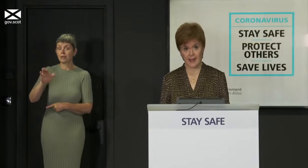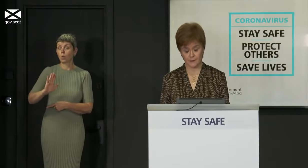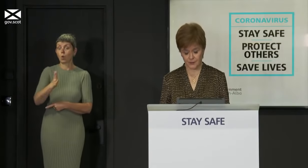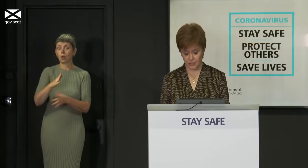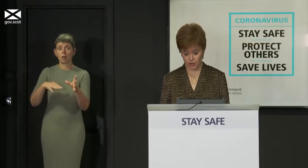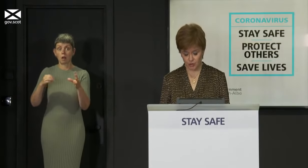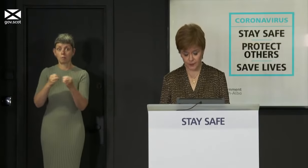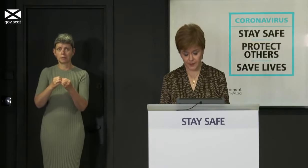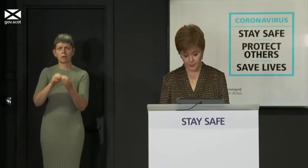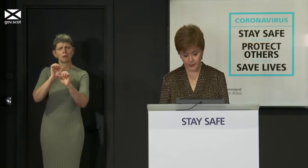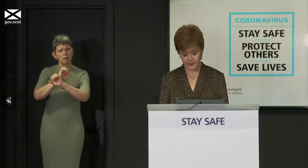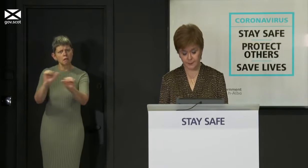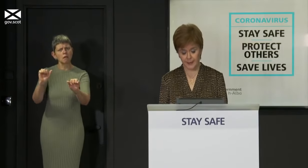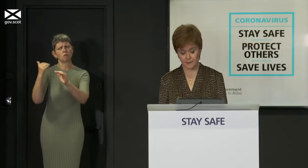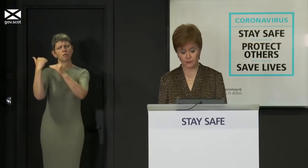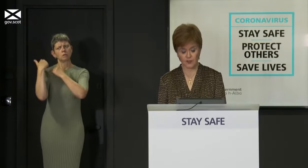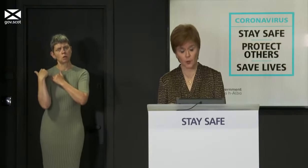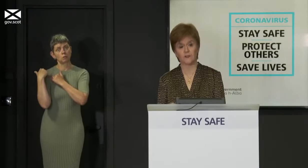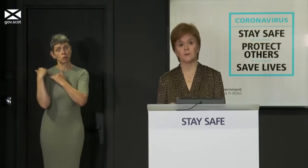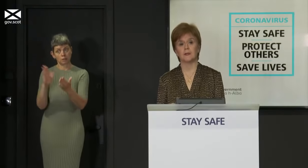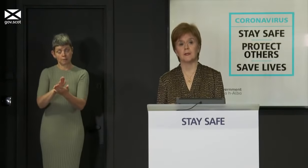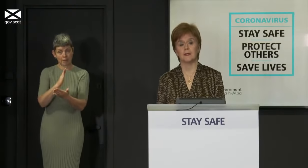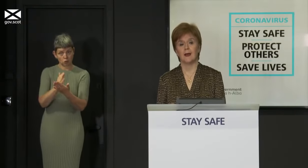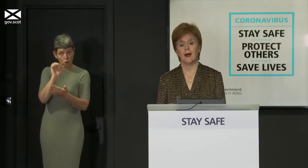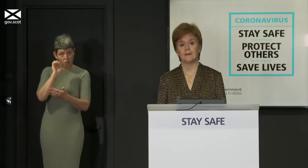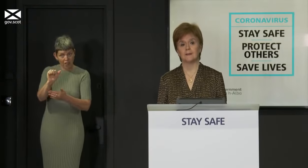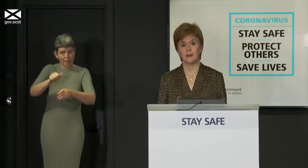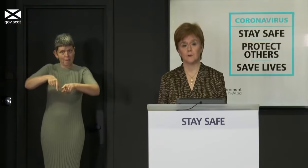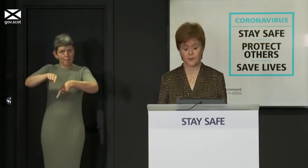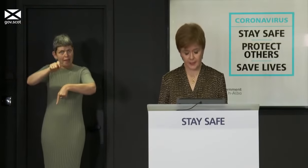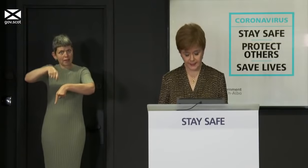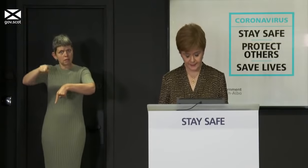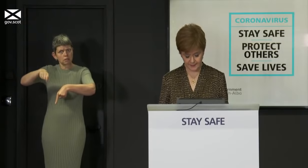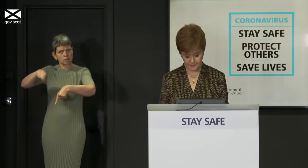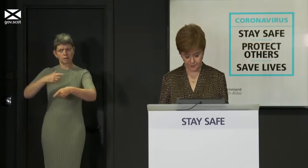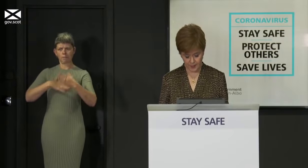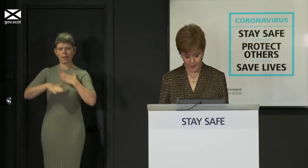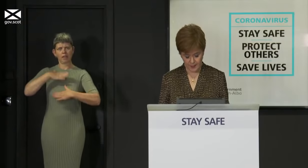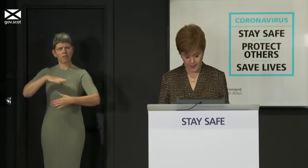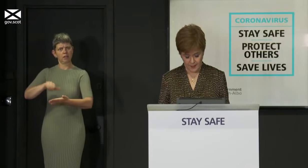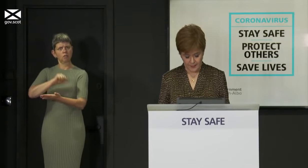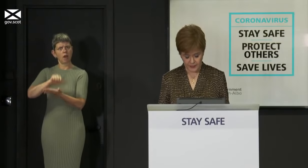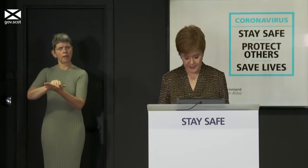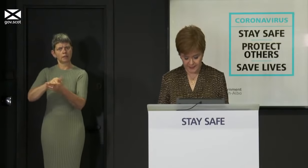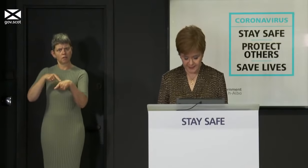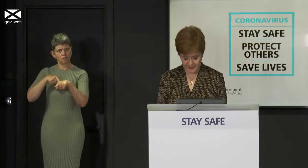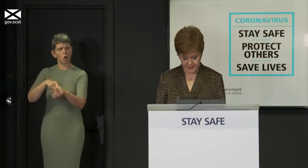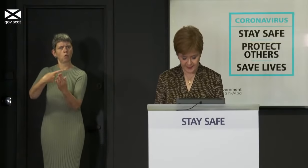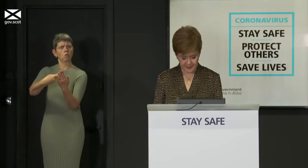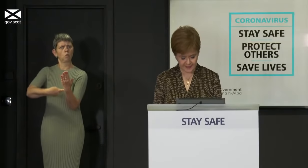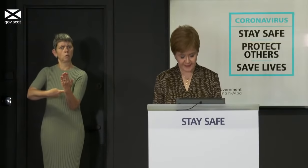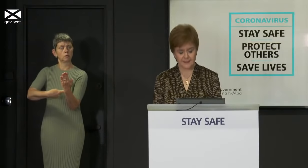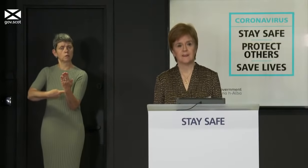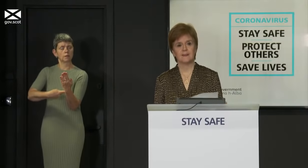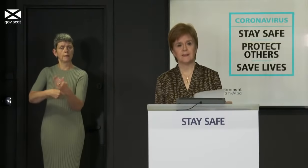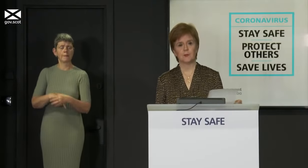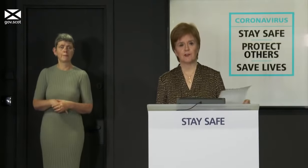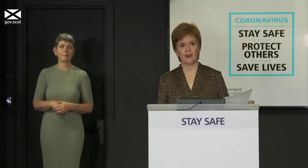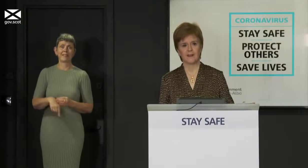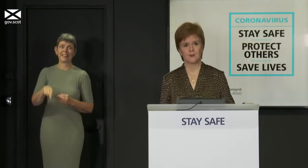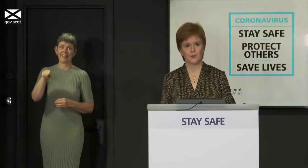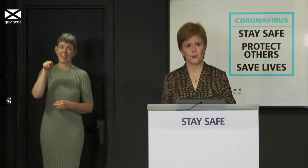they have to ensure that their players are behaving responsibly and in line with the guidance. Now to say that this incident is